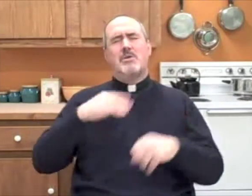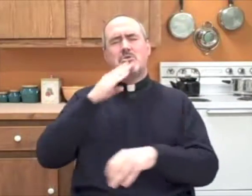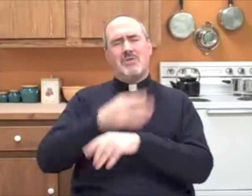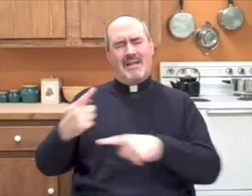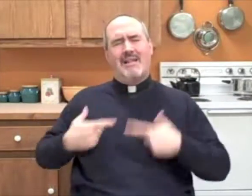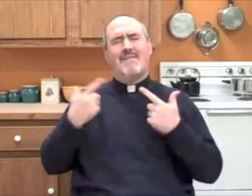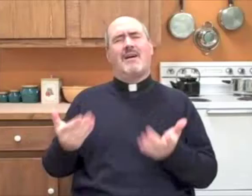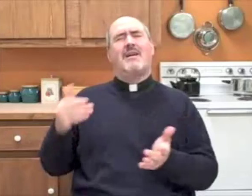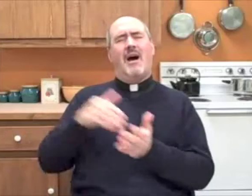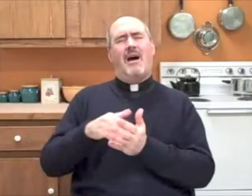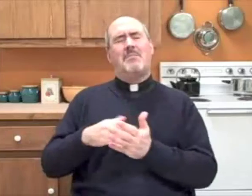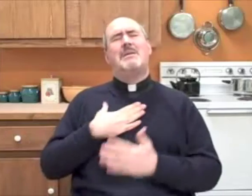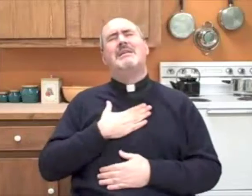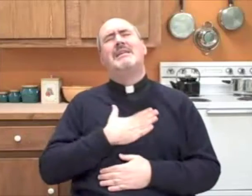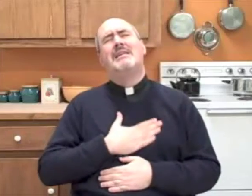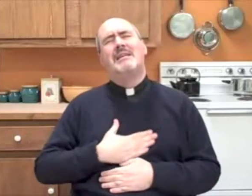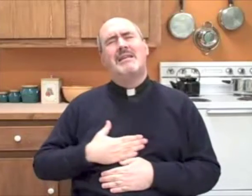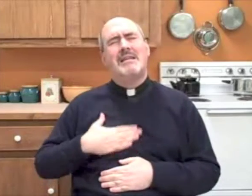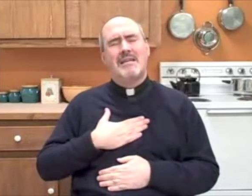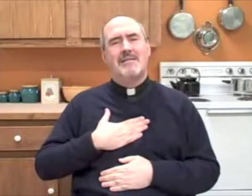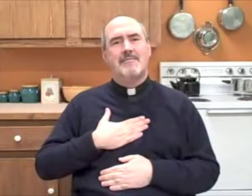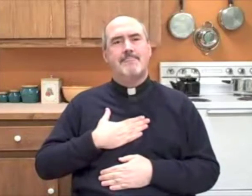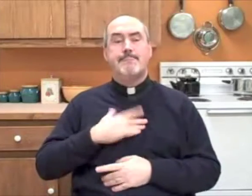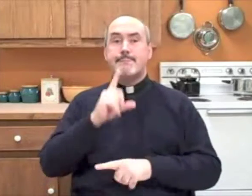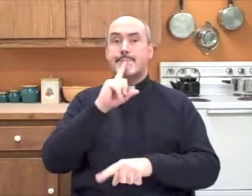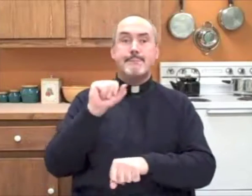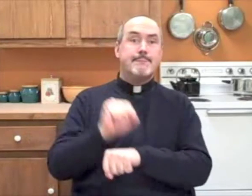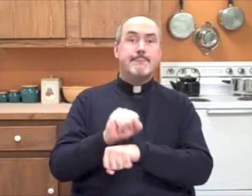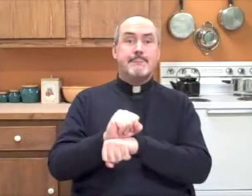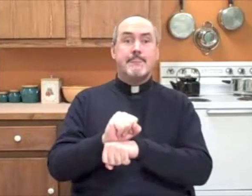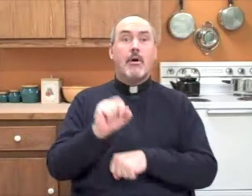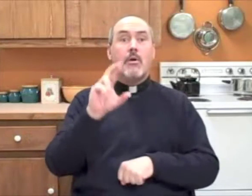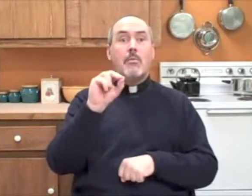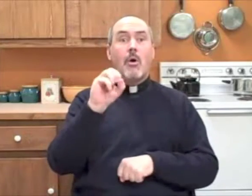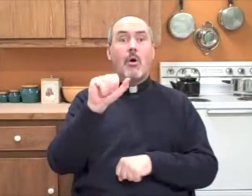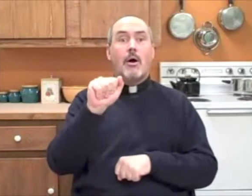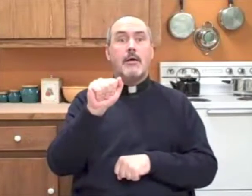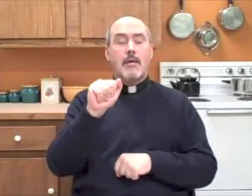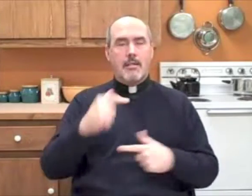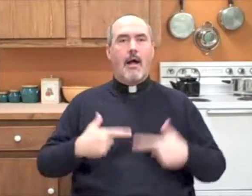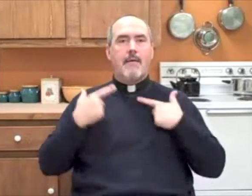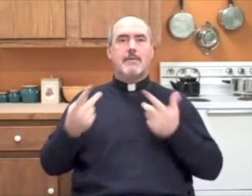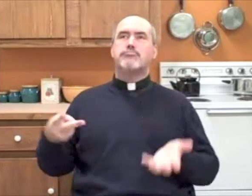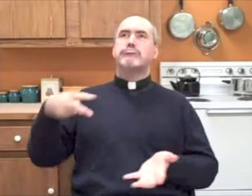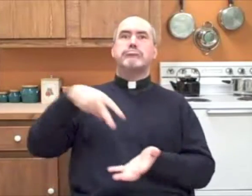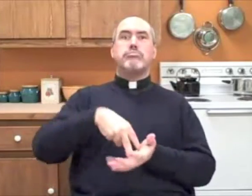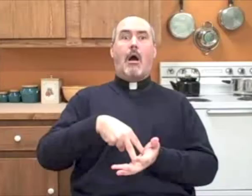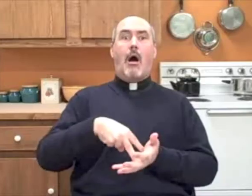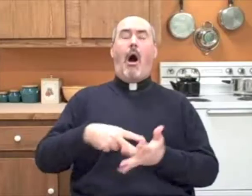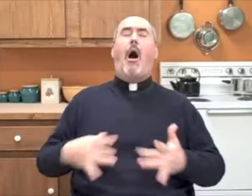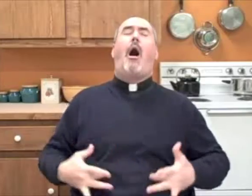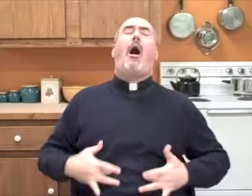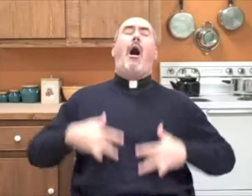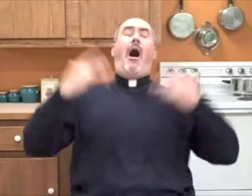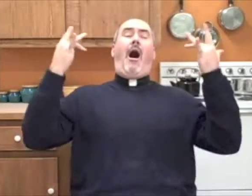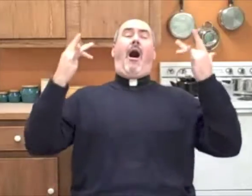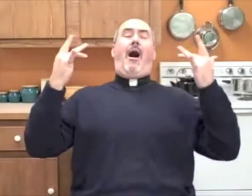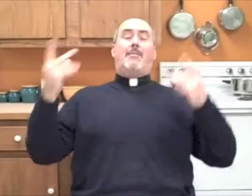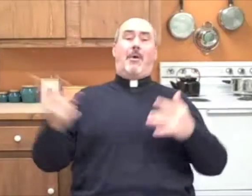and bring her back to life sure enough Rosa stood up came